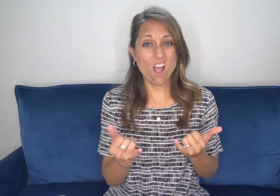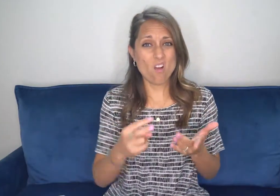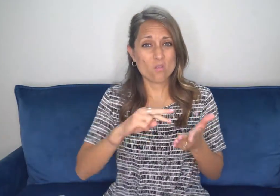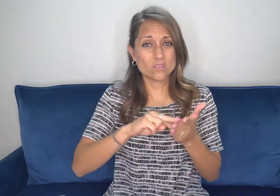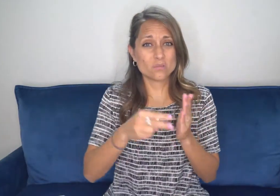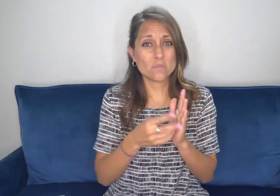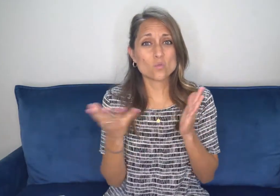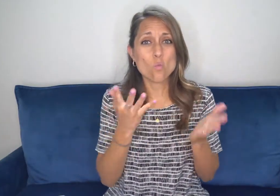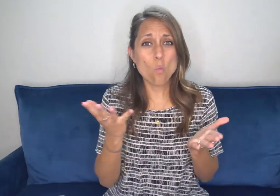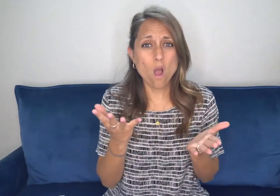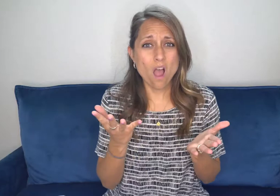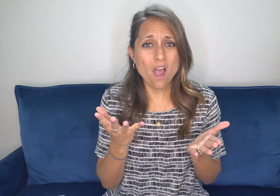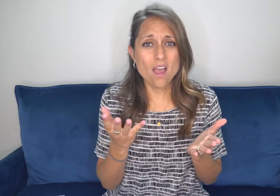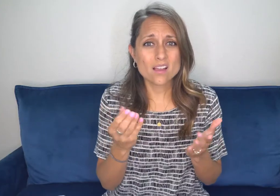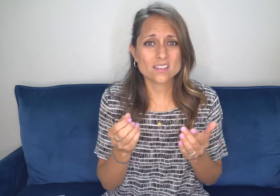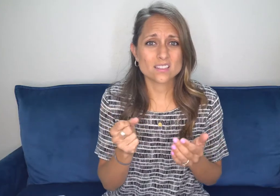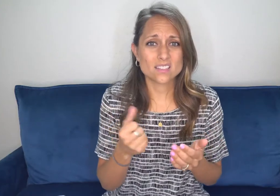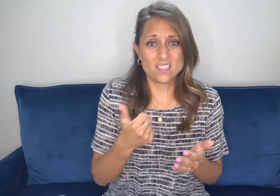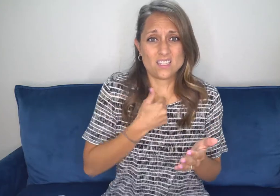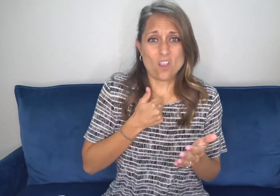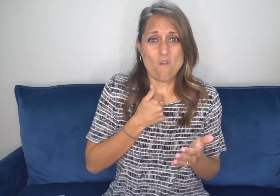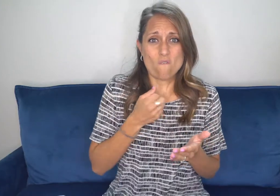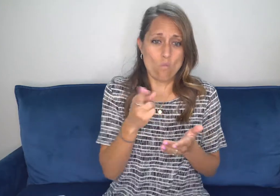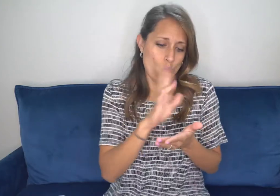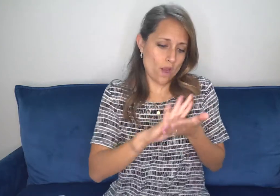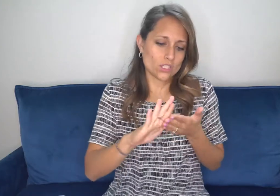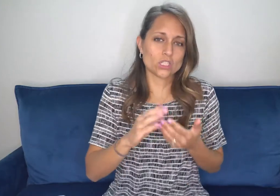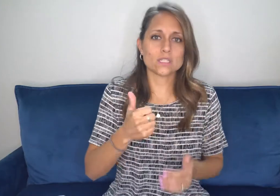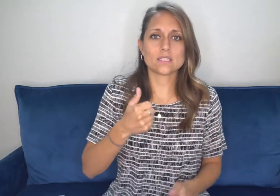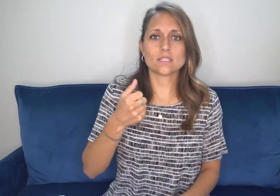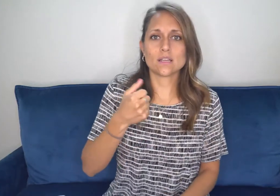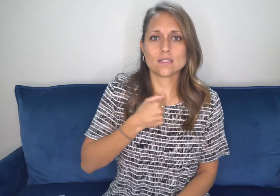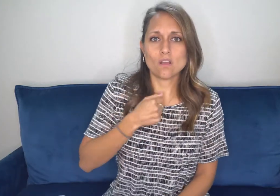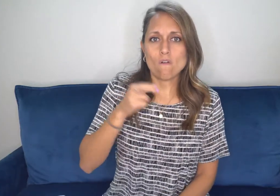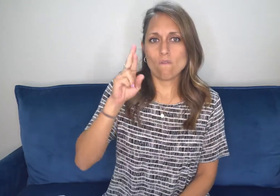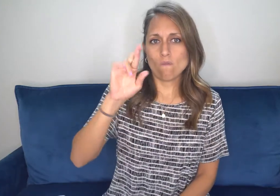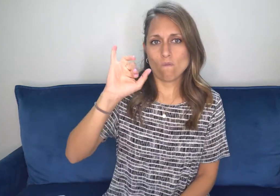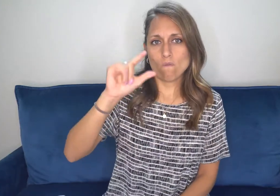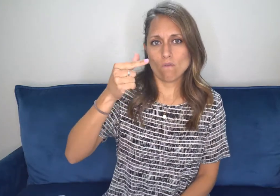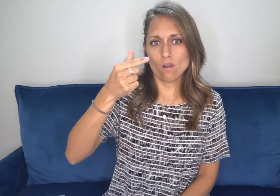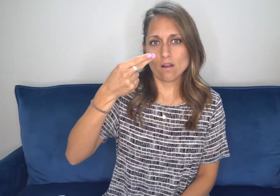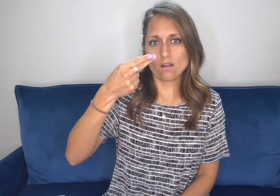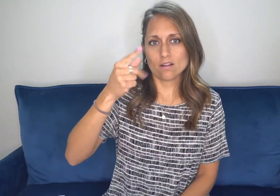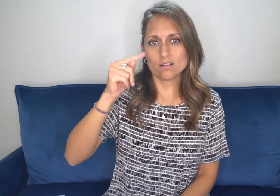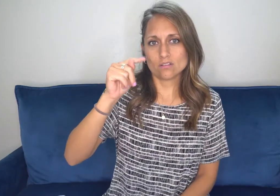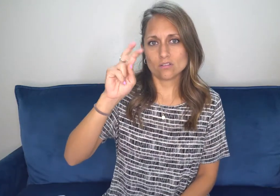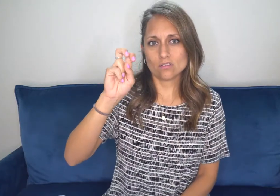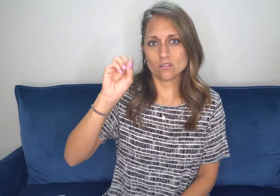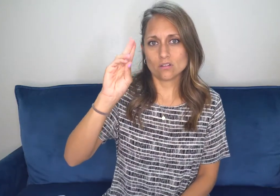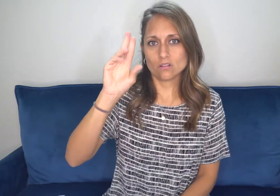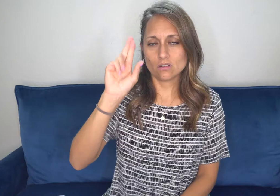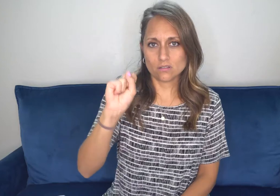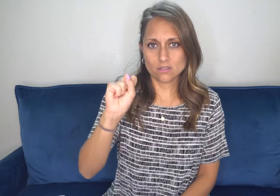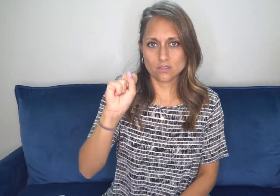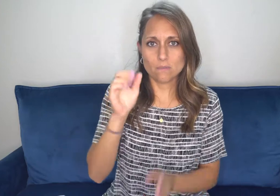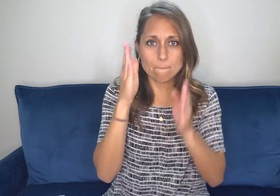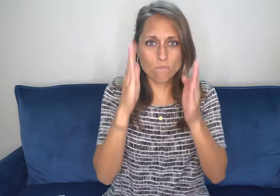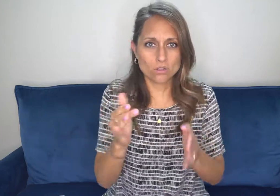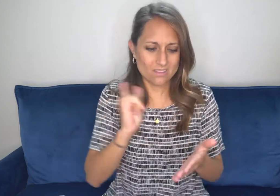So what does this mean? When we're looking at the self-righteous people, the